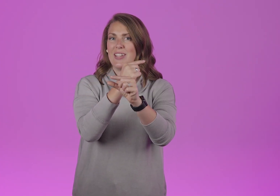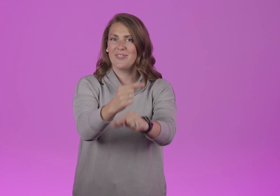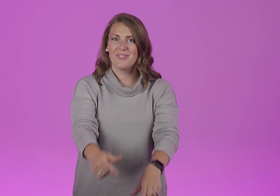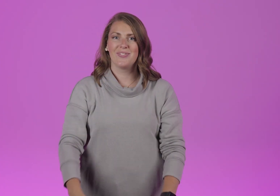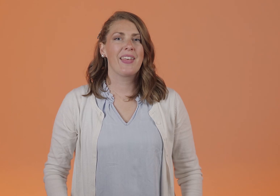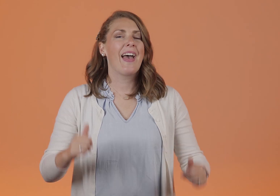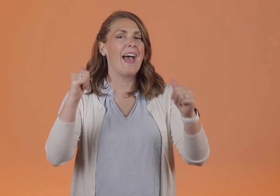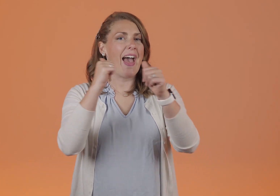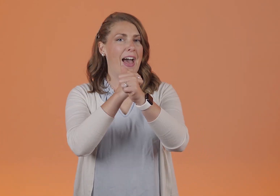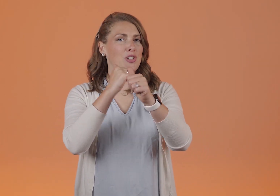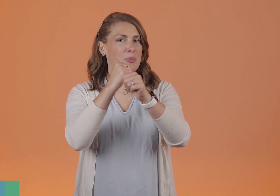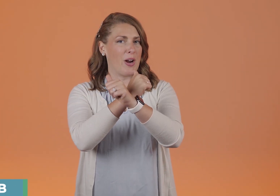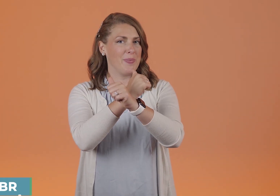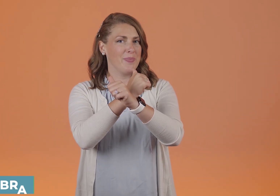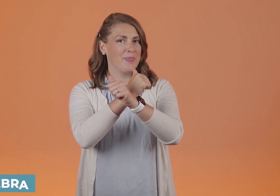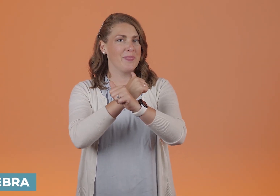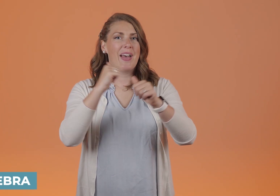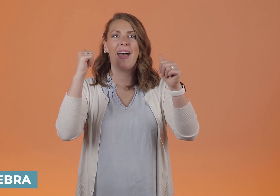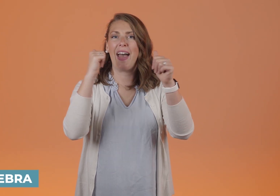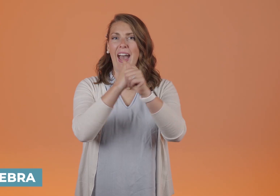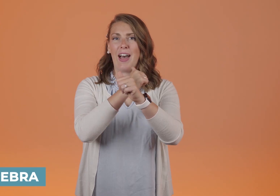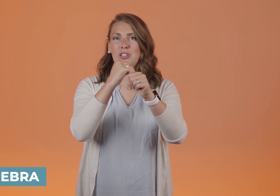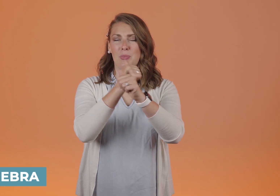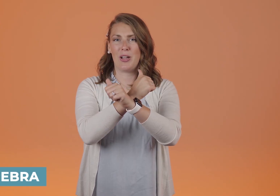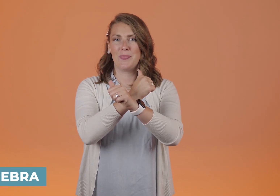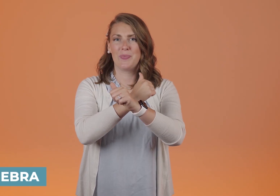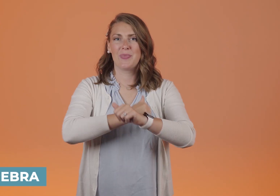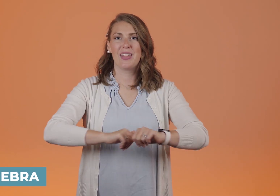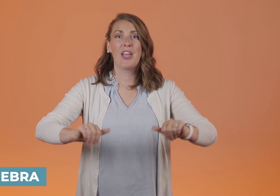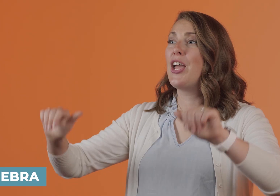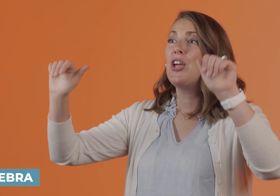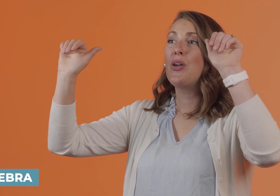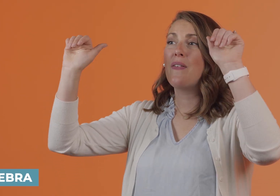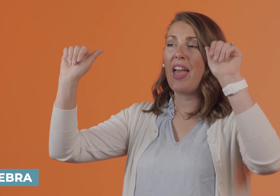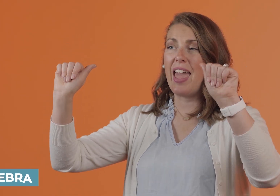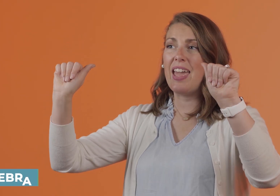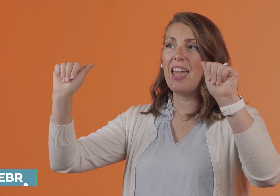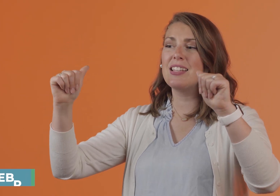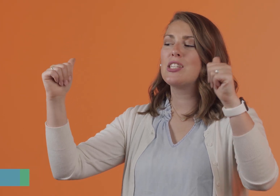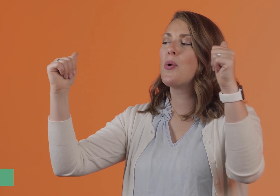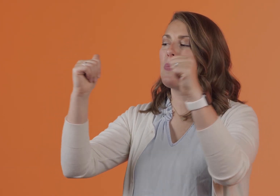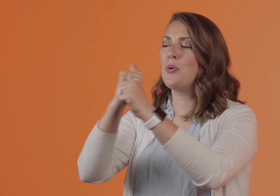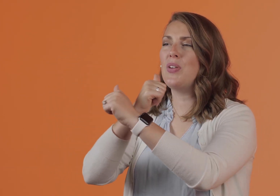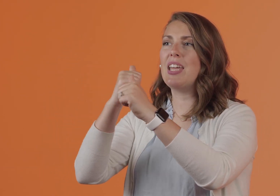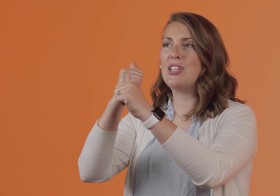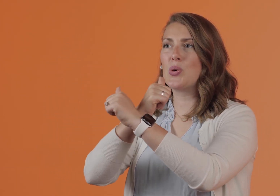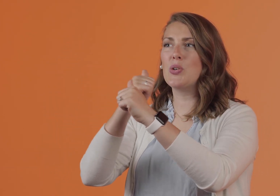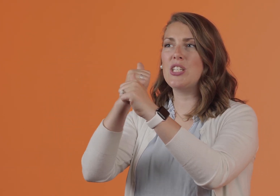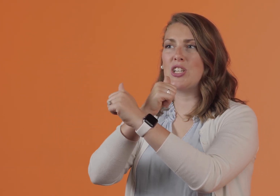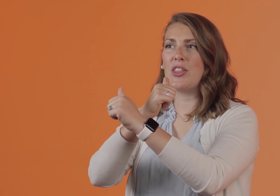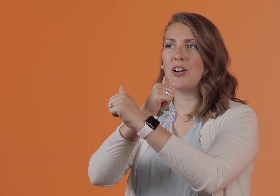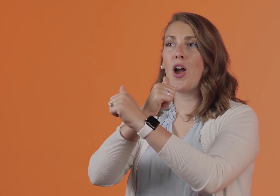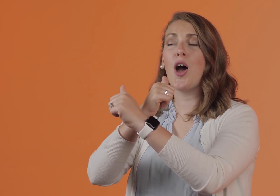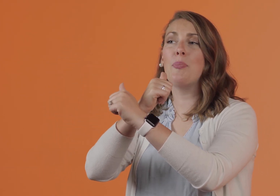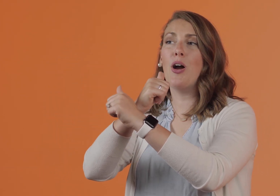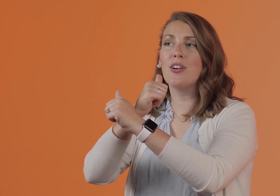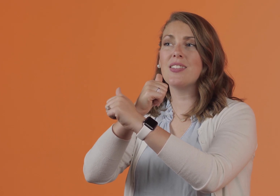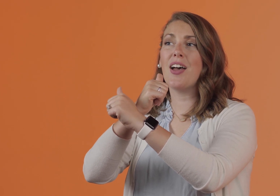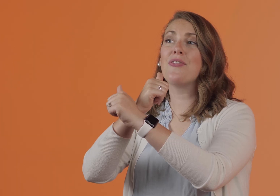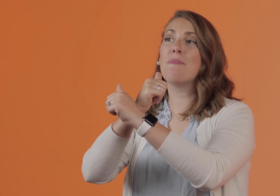Geometry. Algebra. Algebra. You have A hands moving in towards each other, a part of the